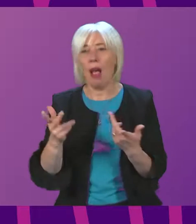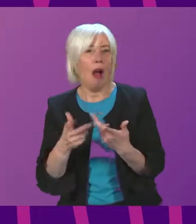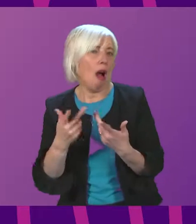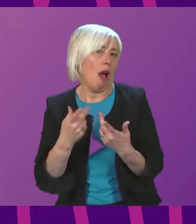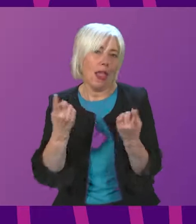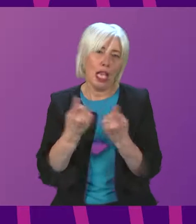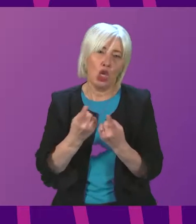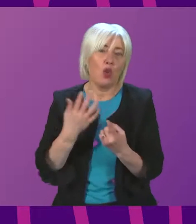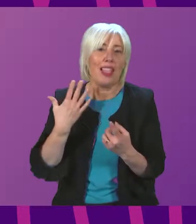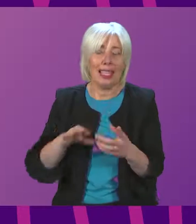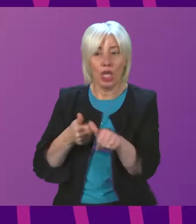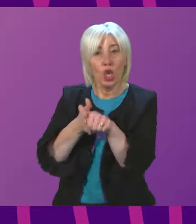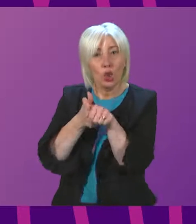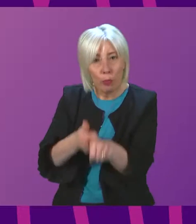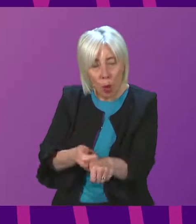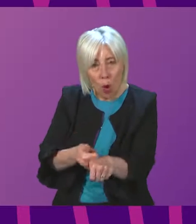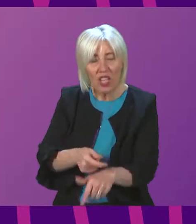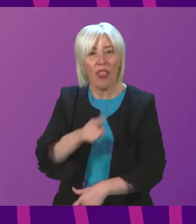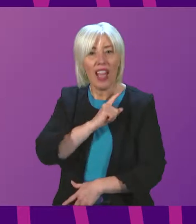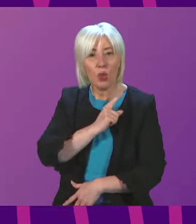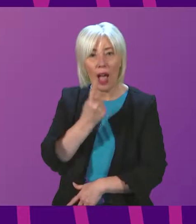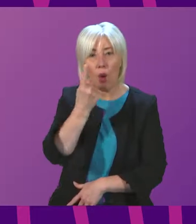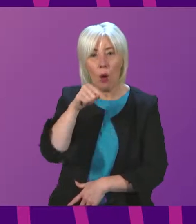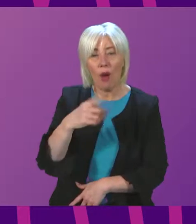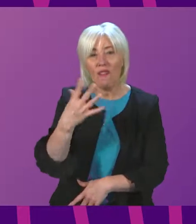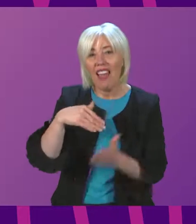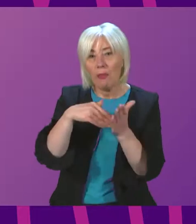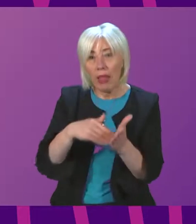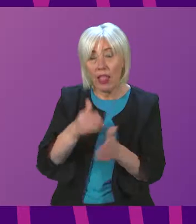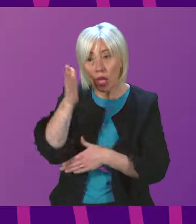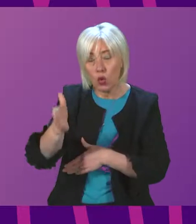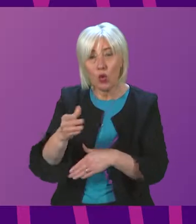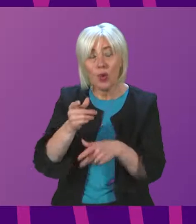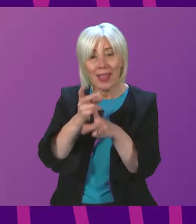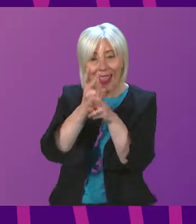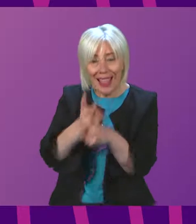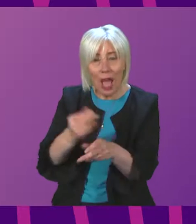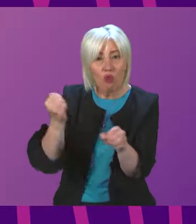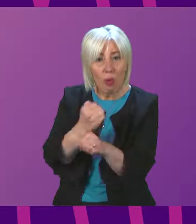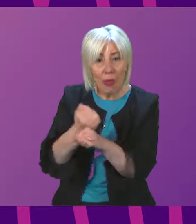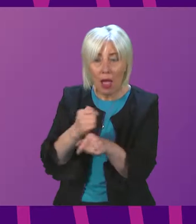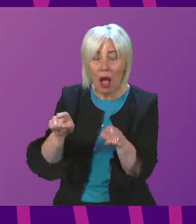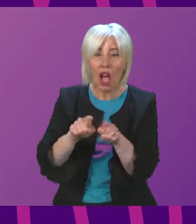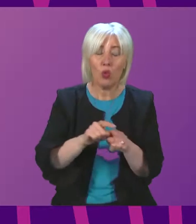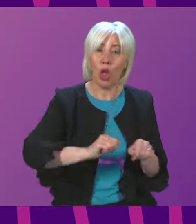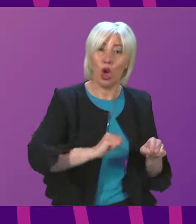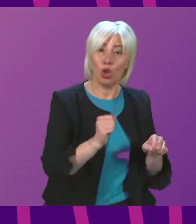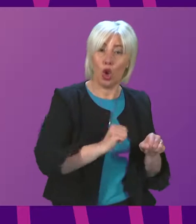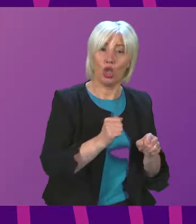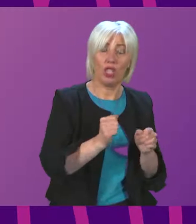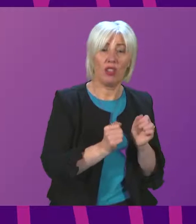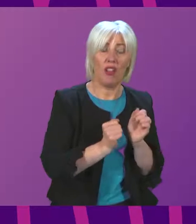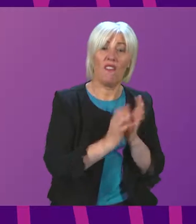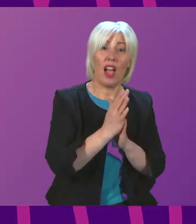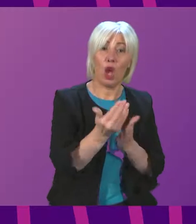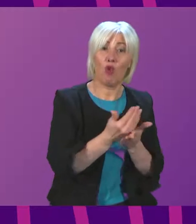required support. That is why we gave £1.5 million to Care and Repair and to the Scottish Fire and Rescue Service